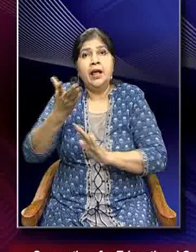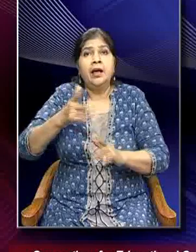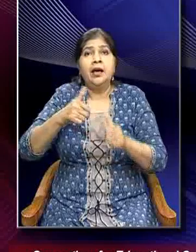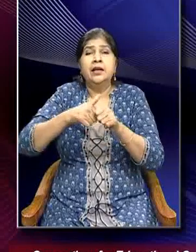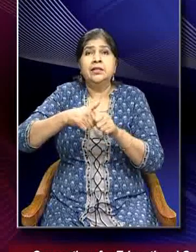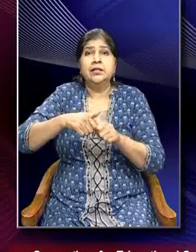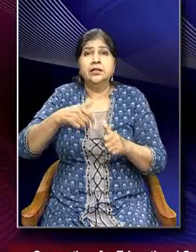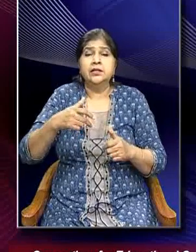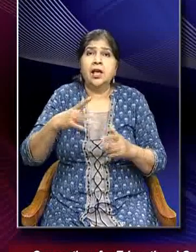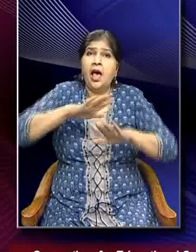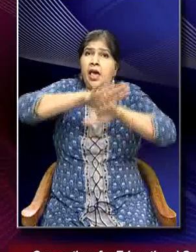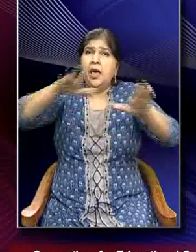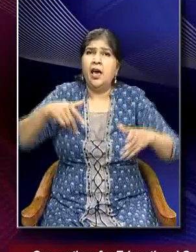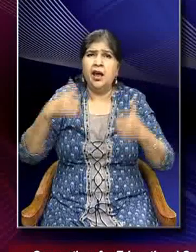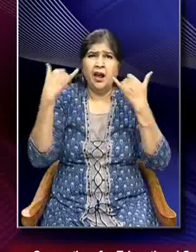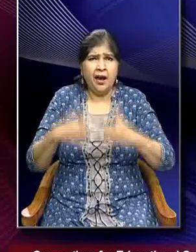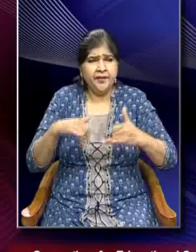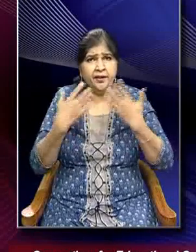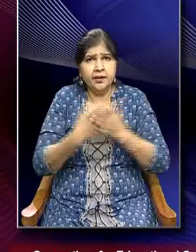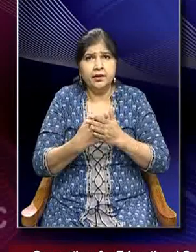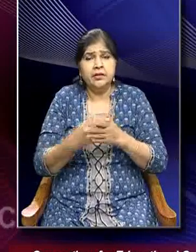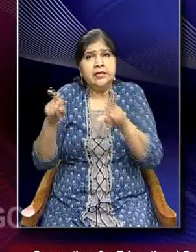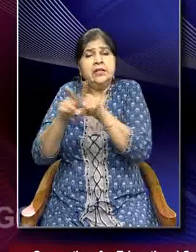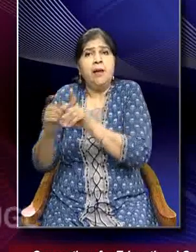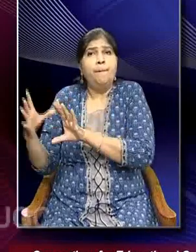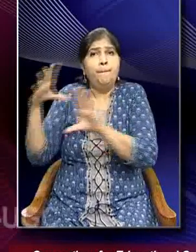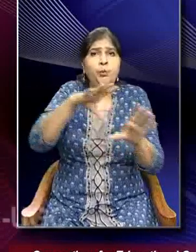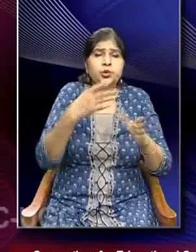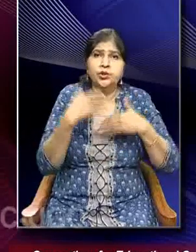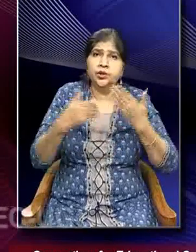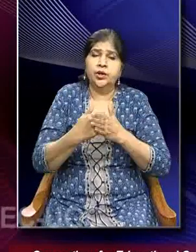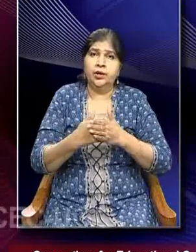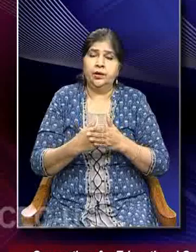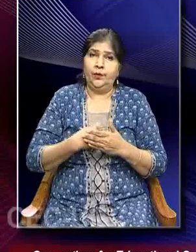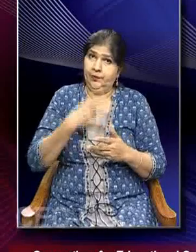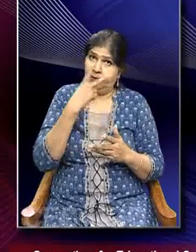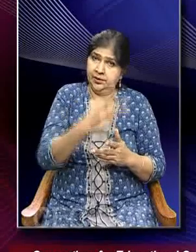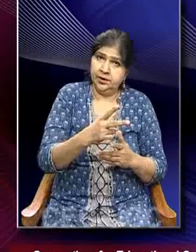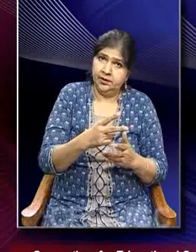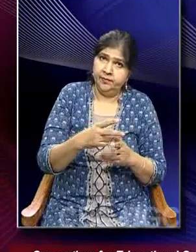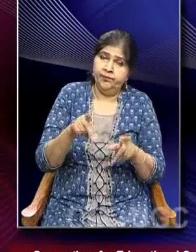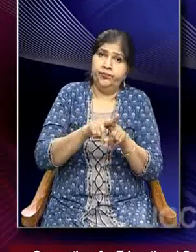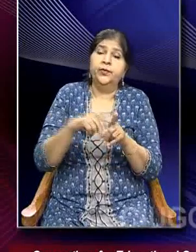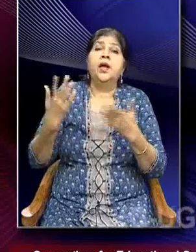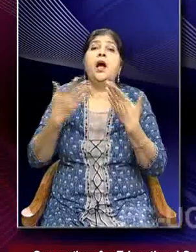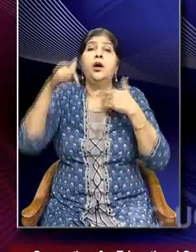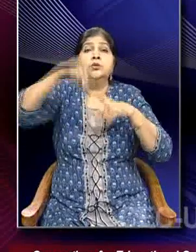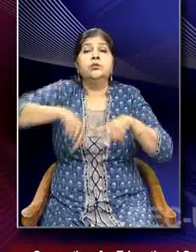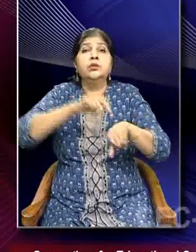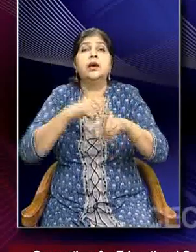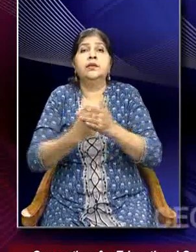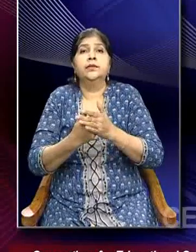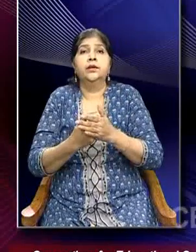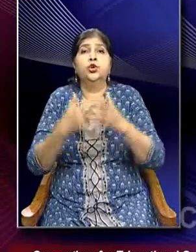pollution, which is also an important cause of climate change. Now, when we see that how today our